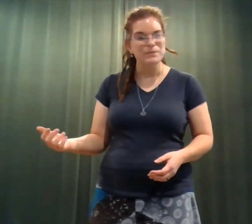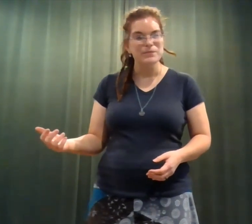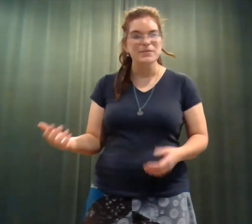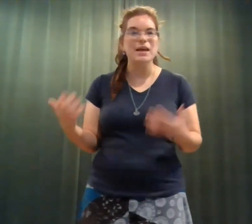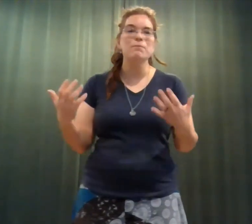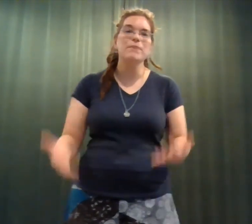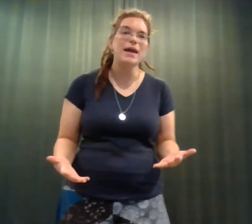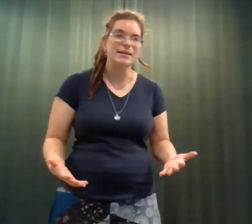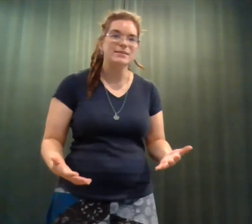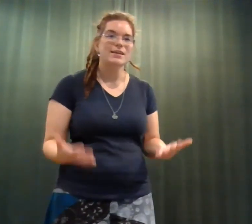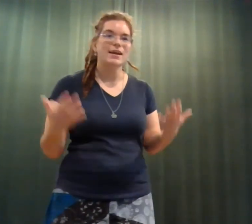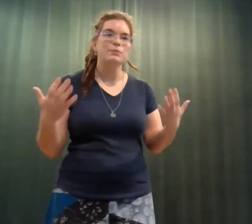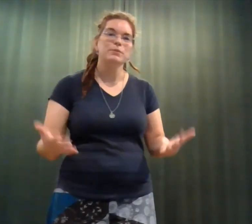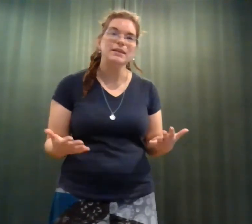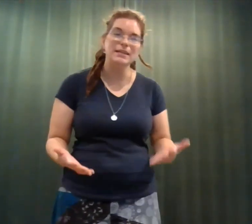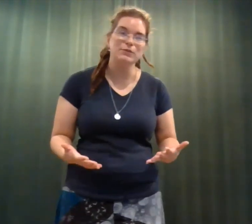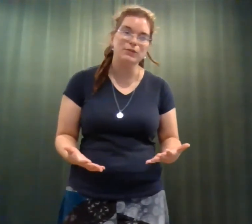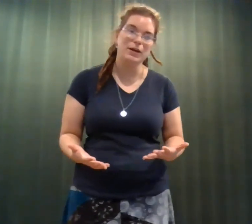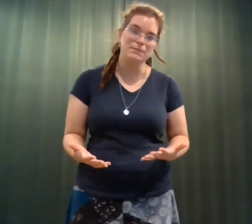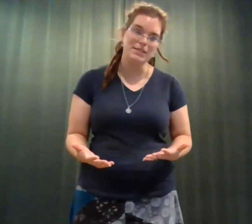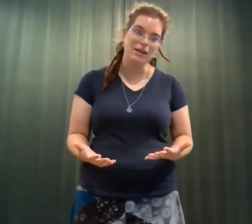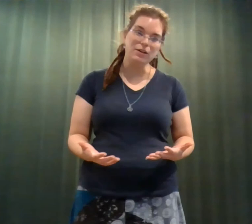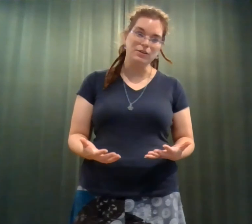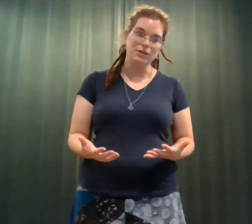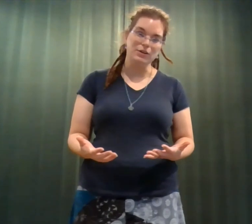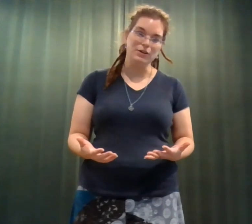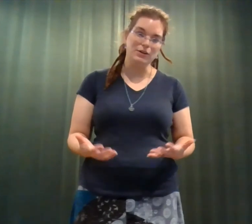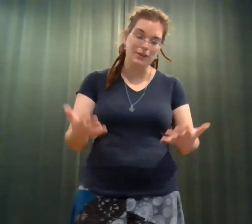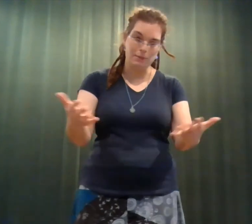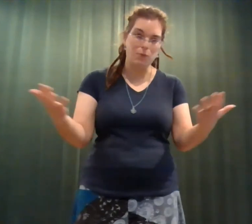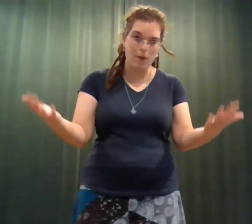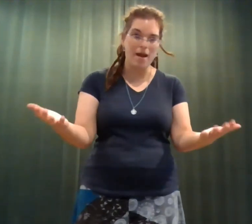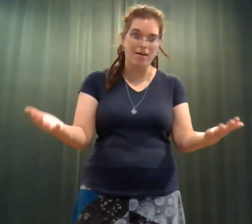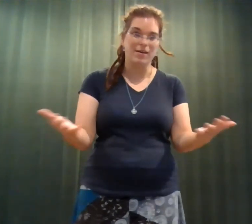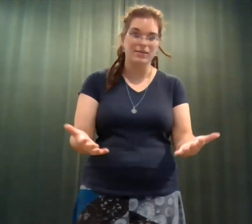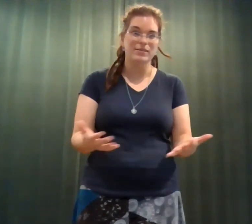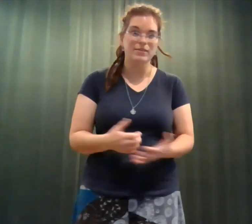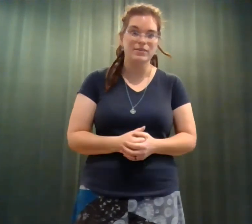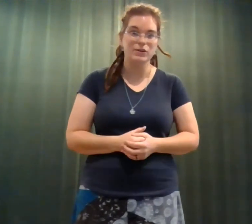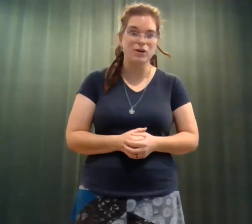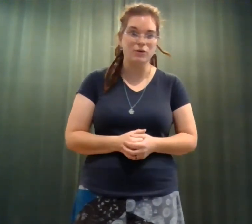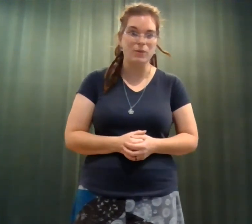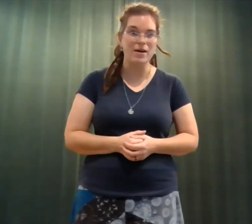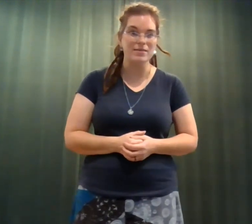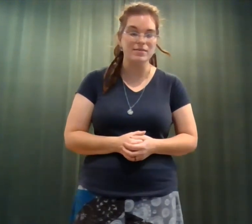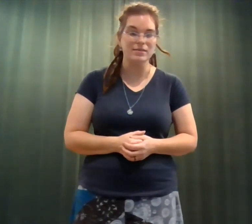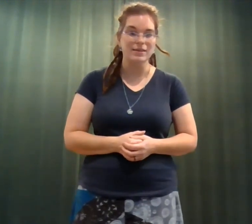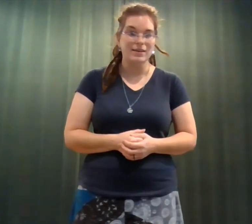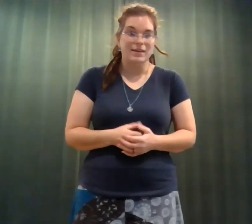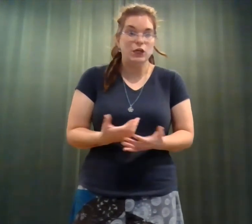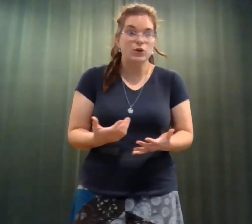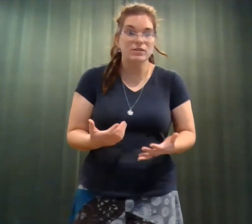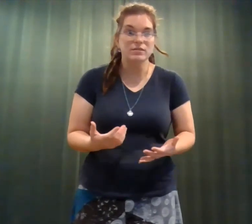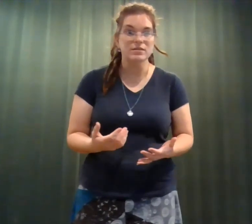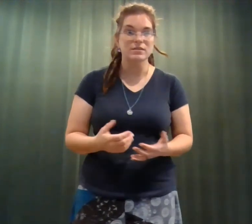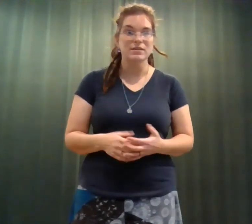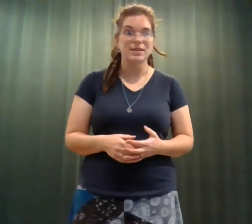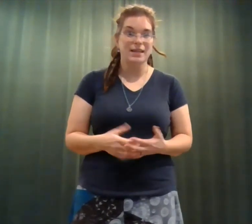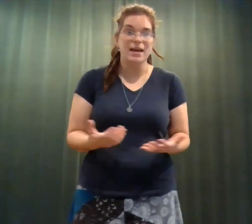They begged and pleaded for him to tell them where their daughter was. And he couldn't. He